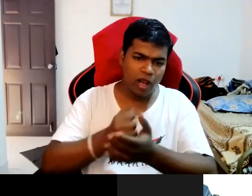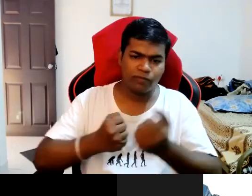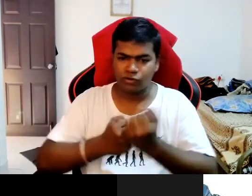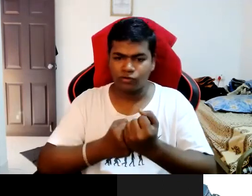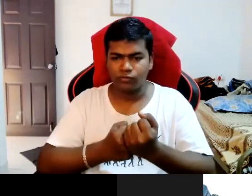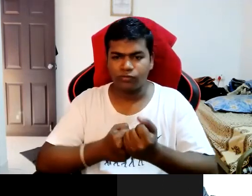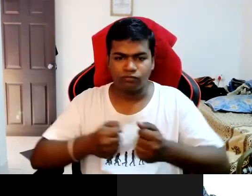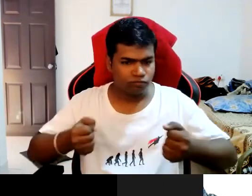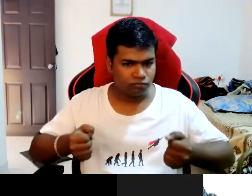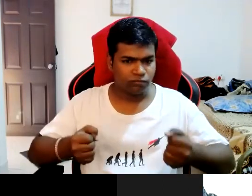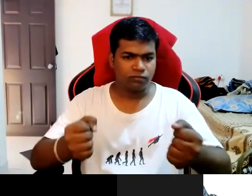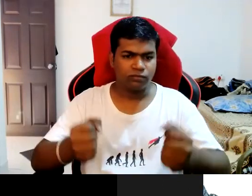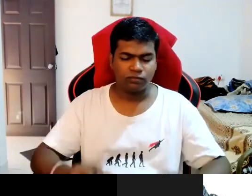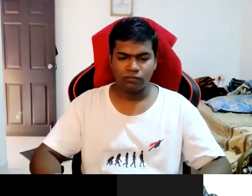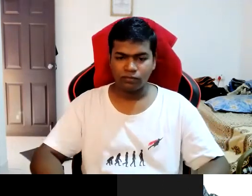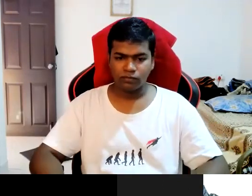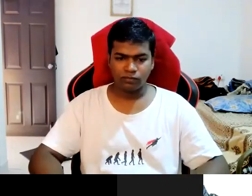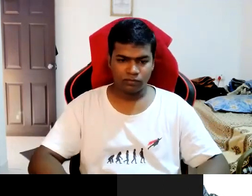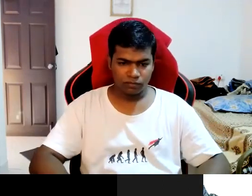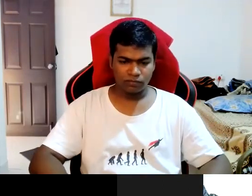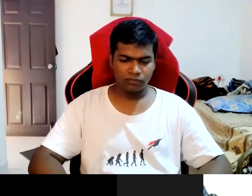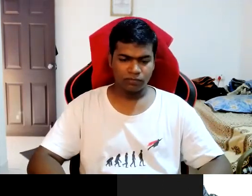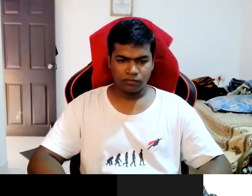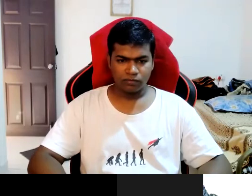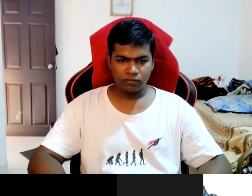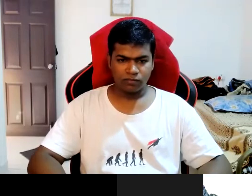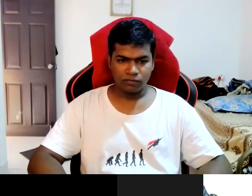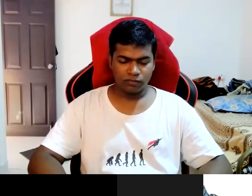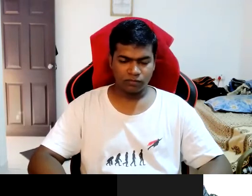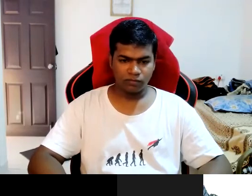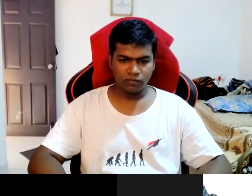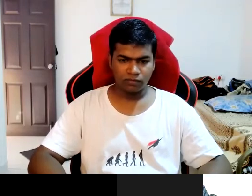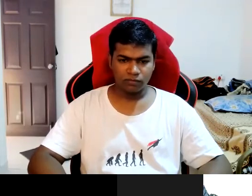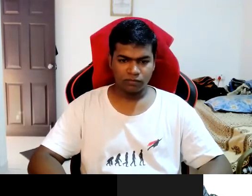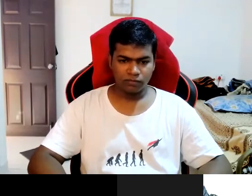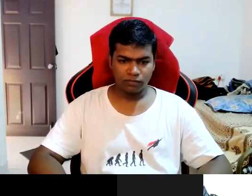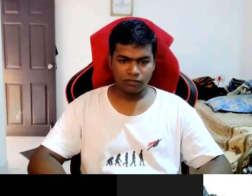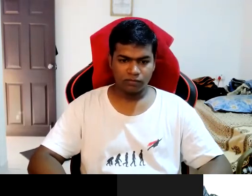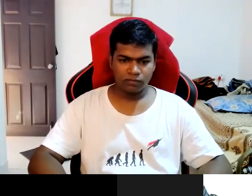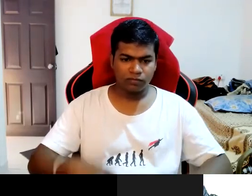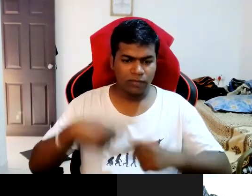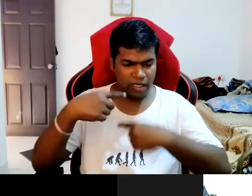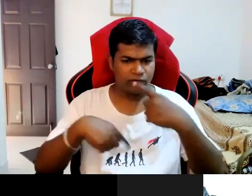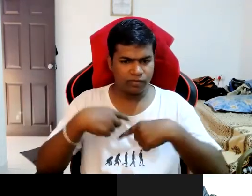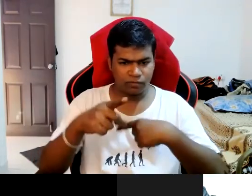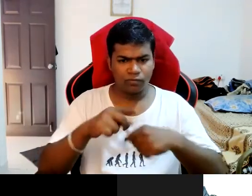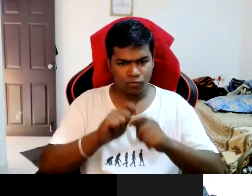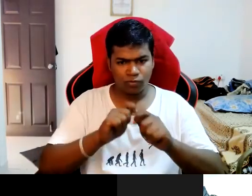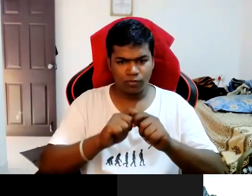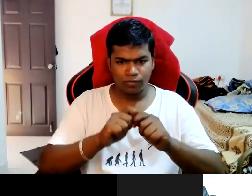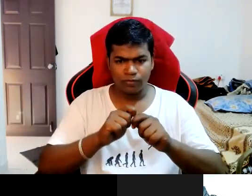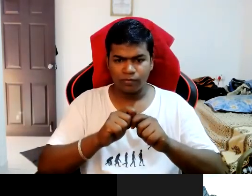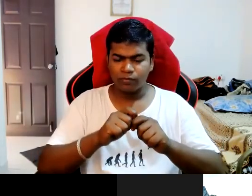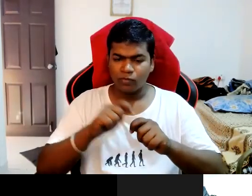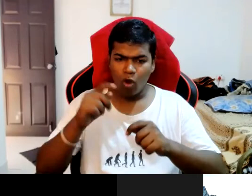so in that office you did go in person right physically you were you were attending you you were going